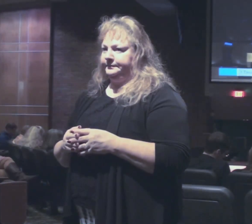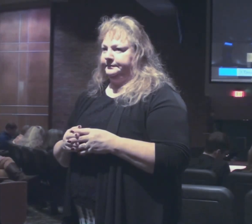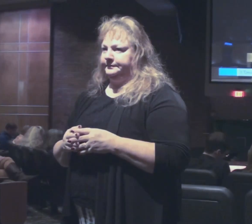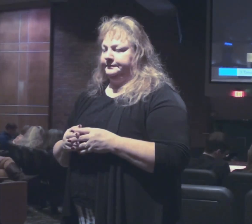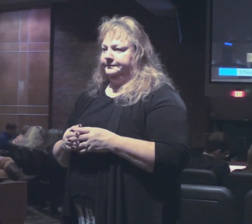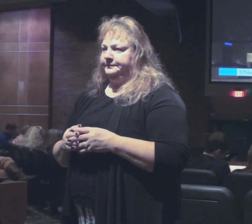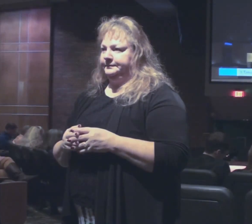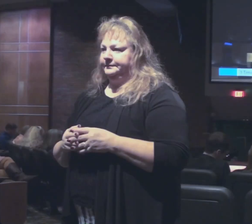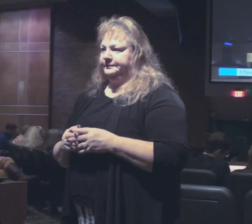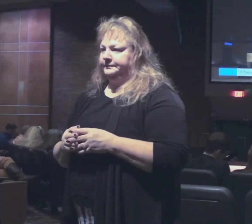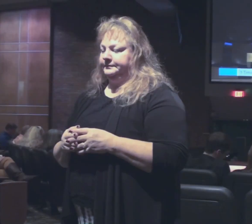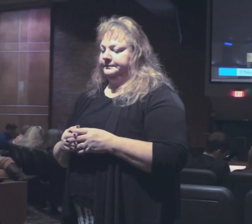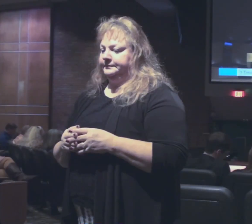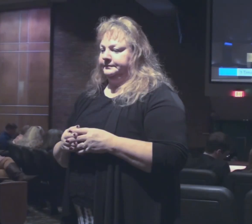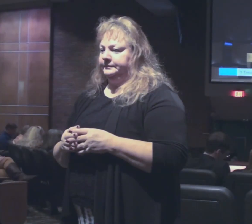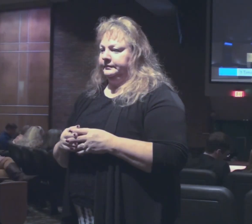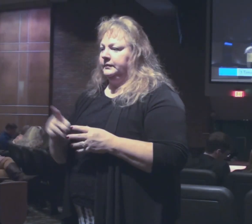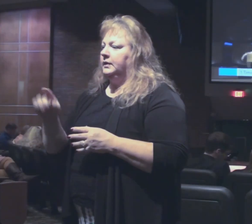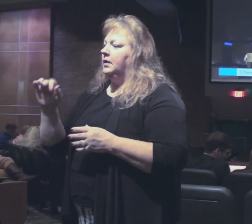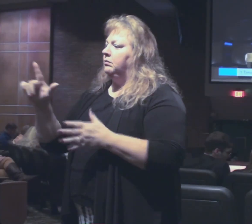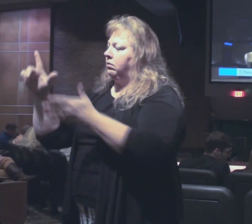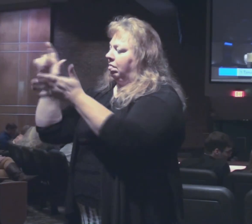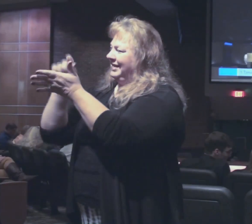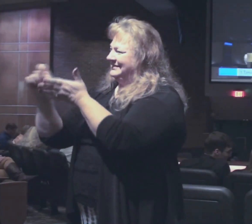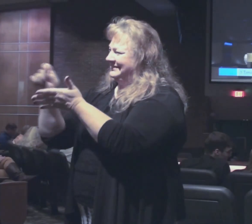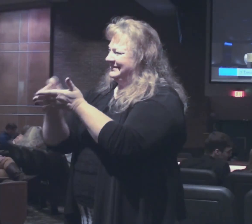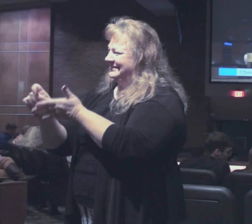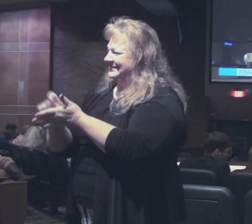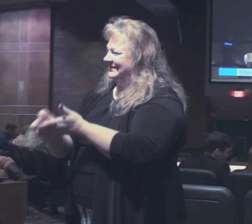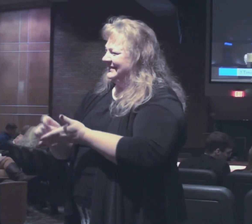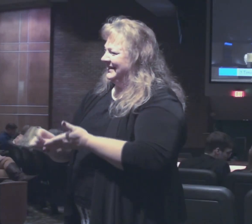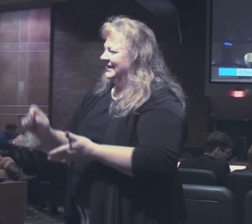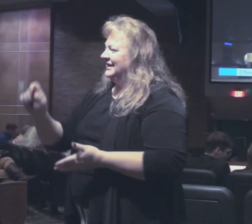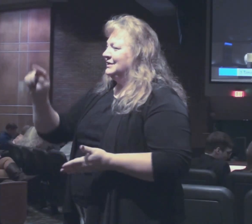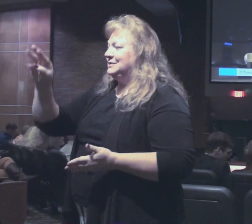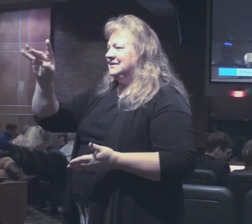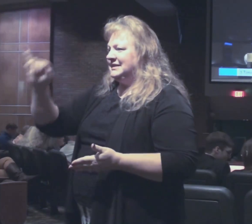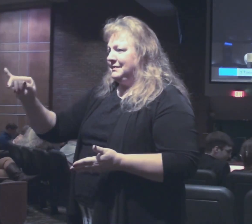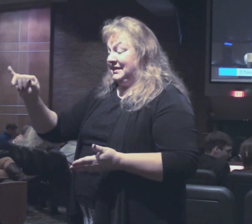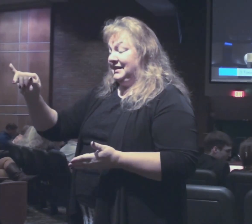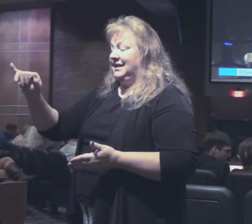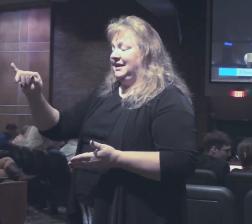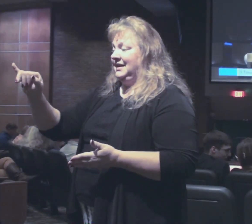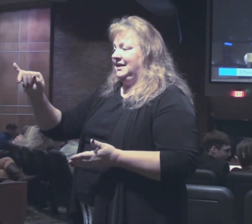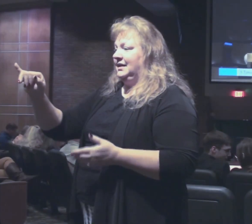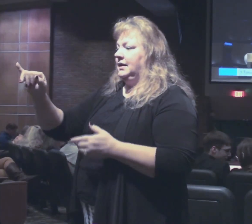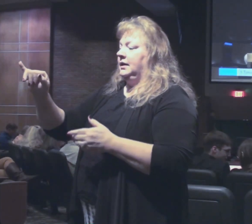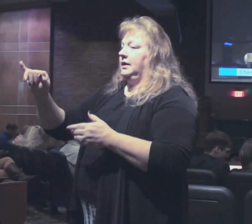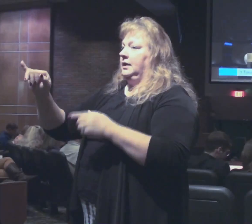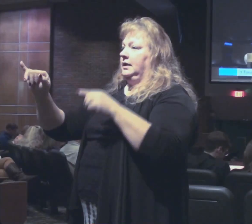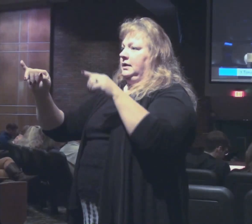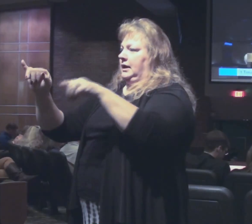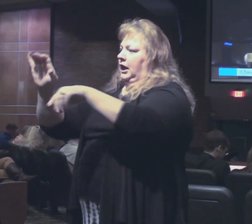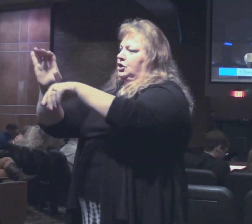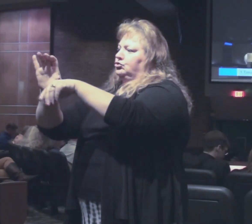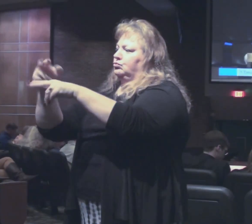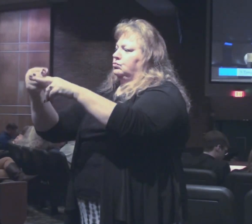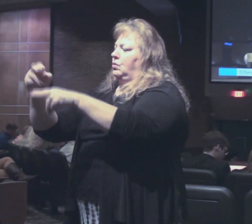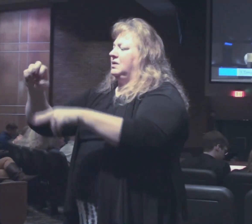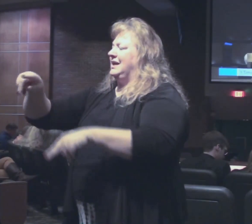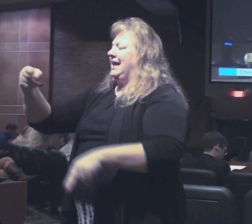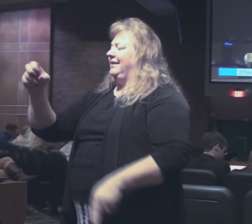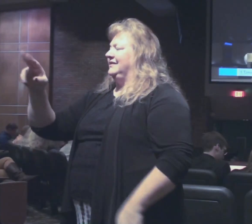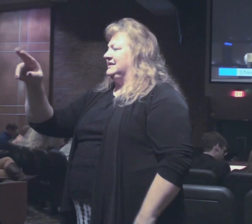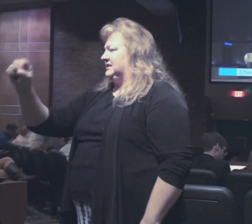Move along now. Paul was writing to Timothy, who was at the church at Ephesus. And what we know as